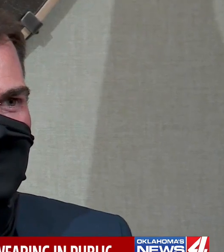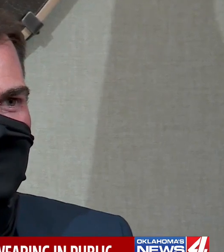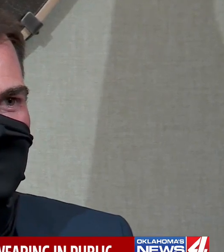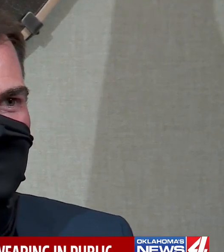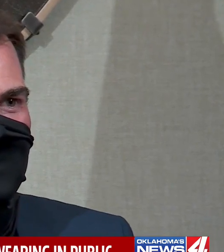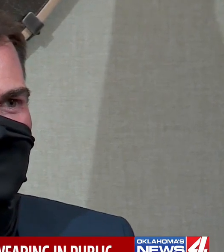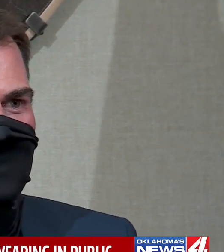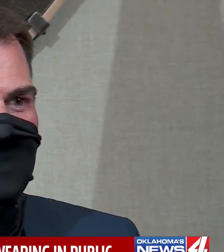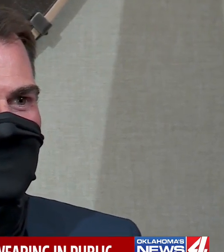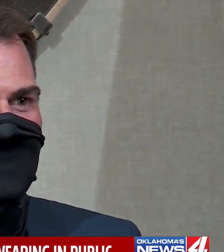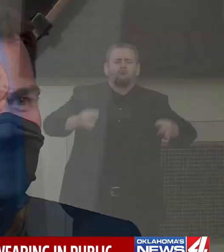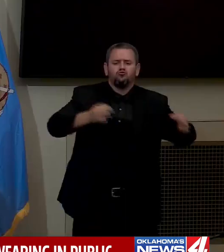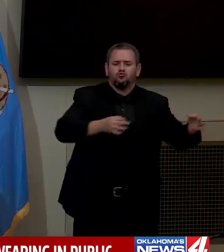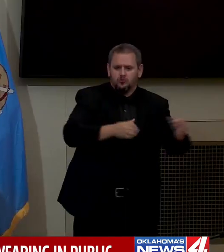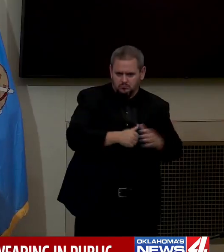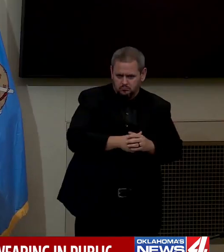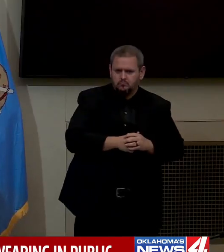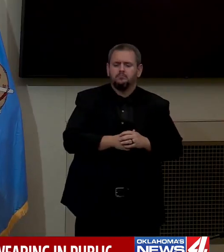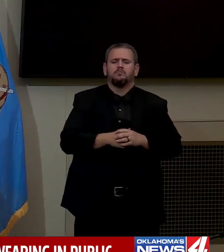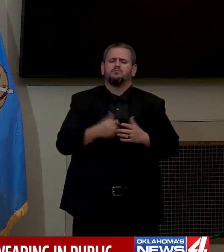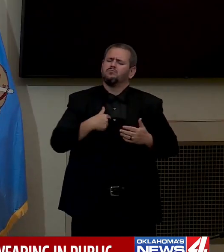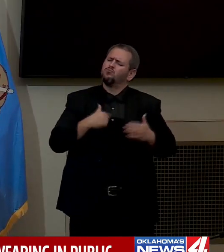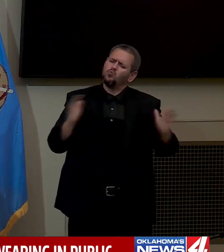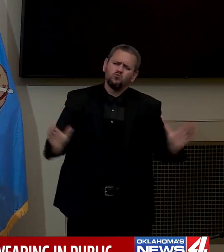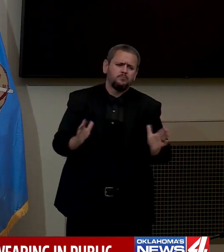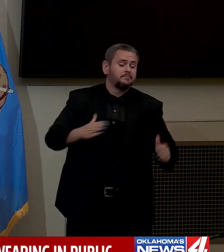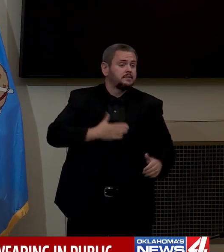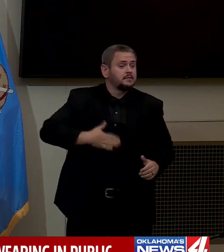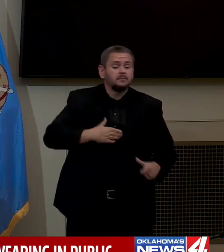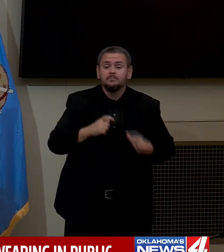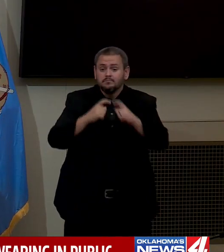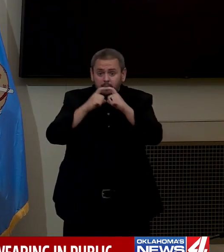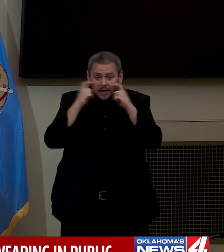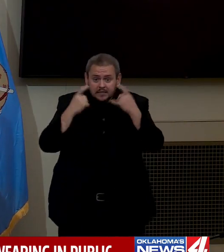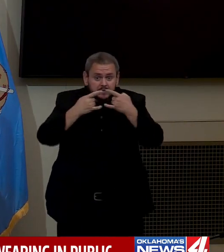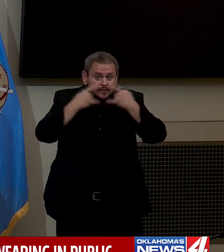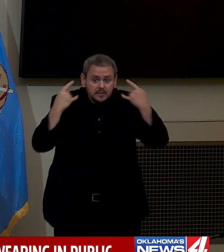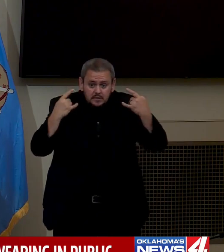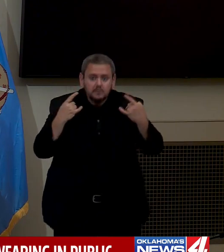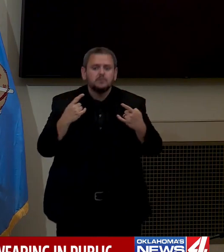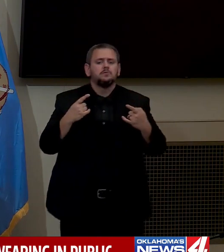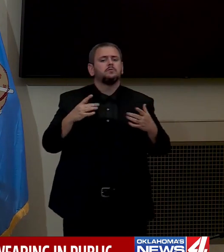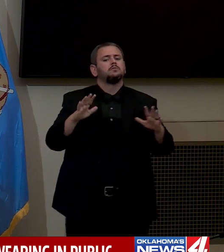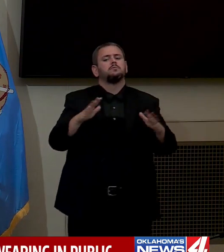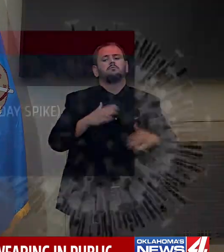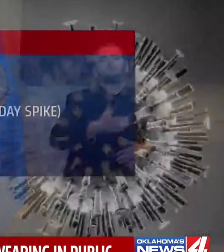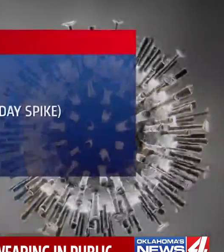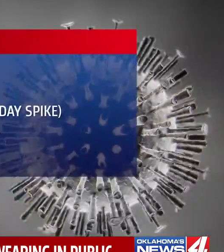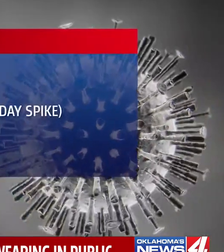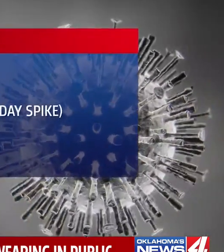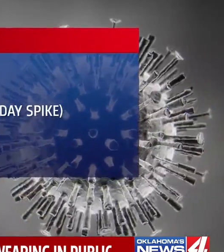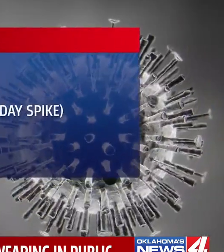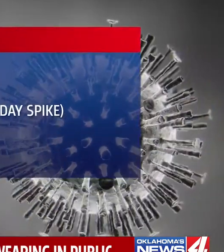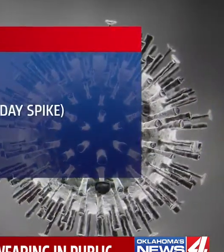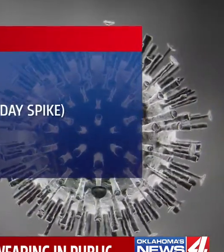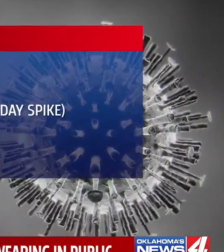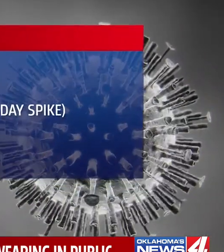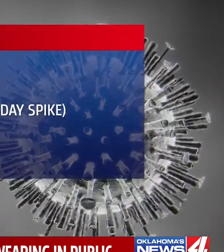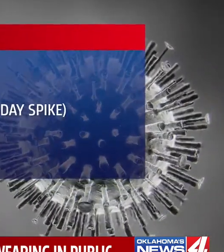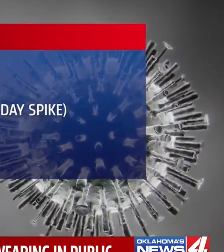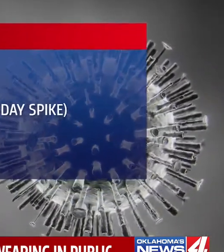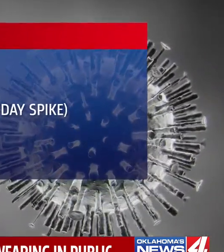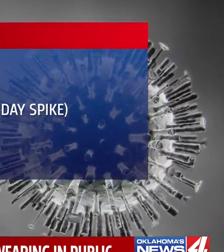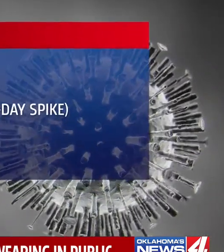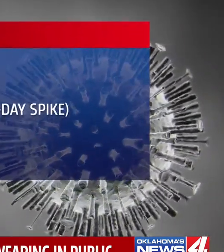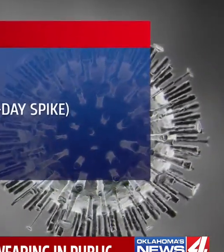time. I am strongly encouraging Oklahomans to follow this guidance and wear a mask. This latest spike in new